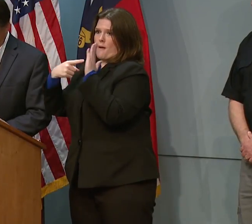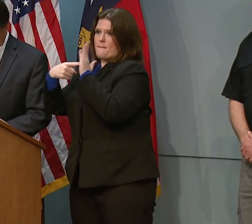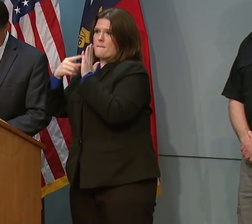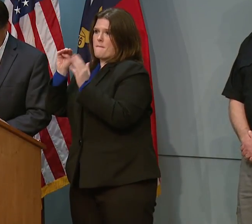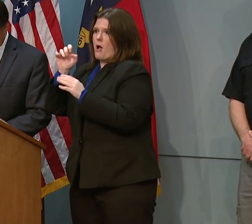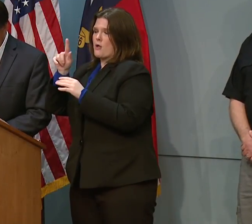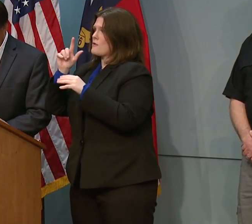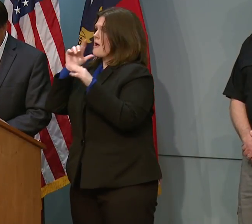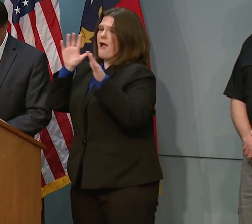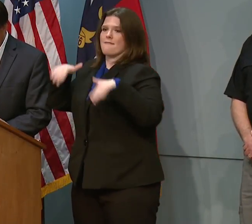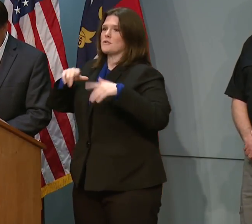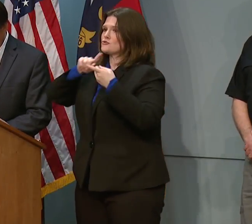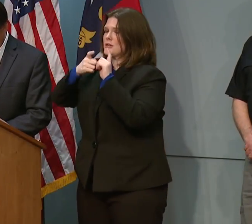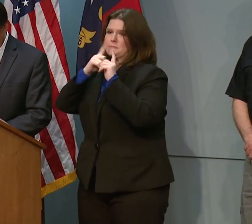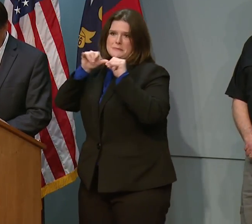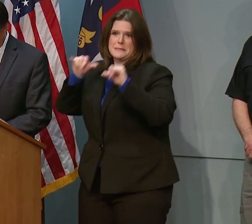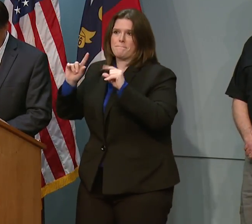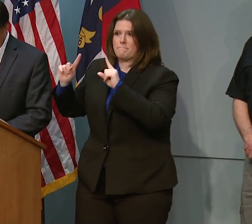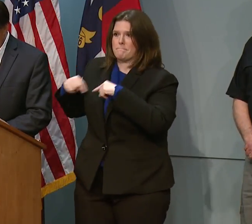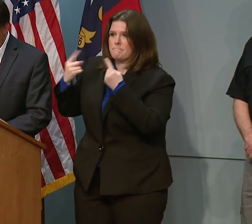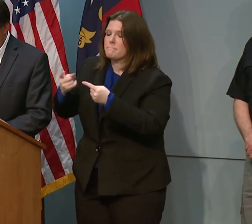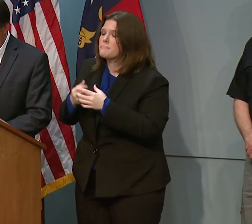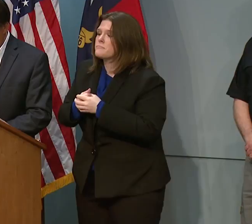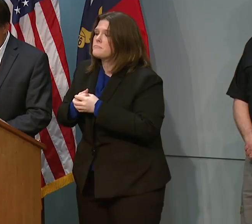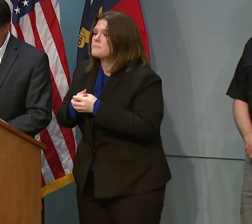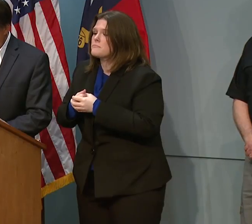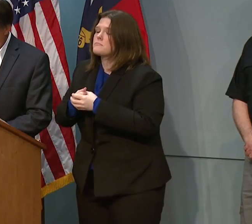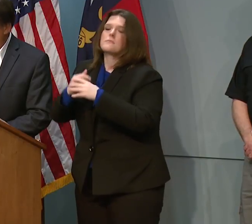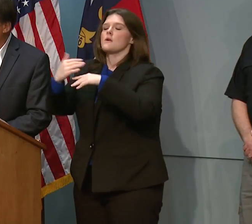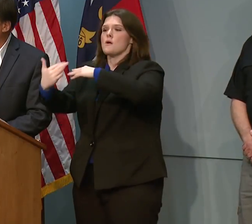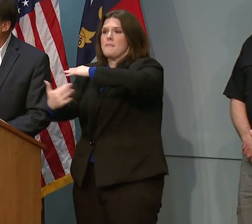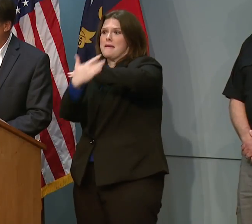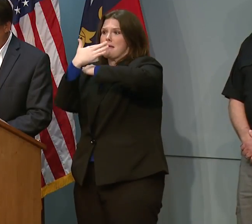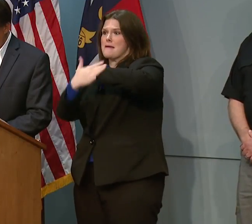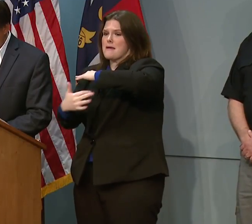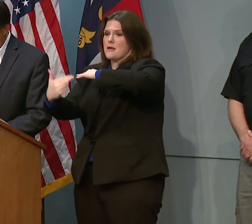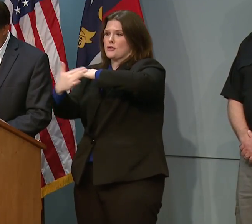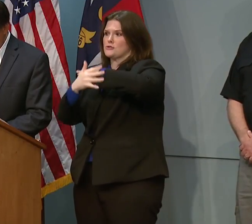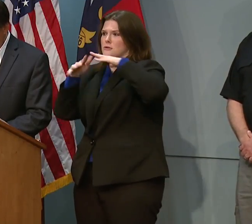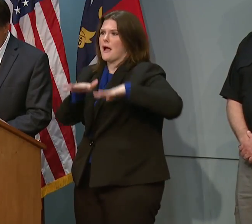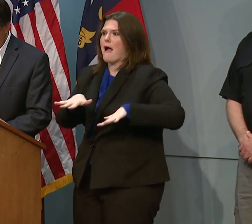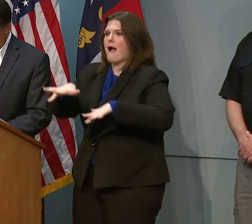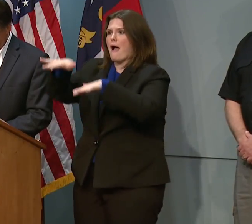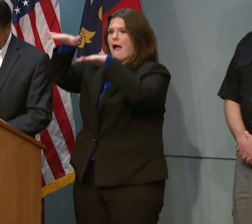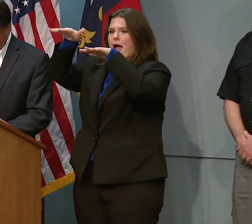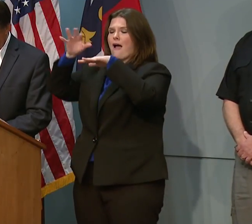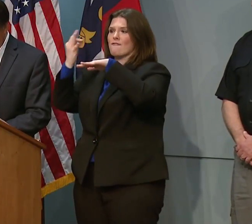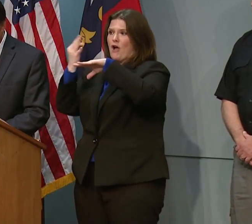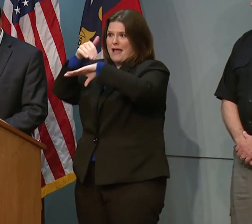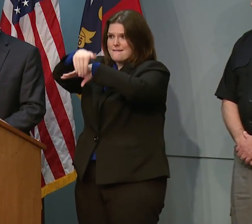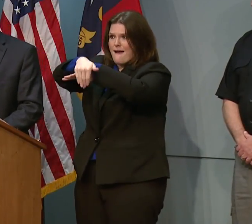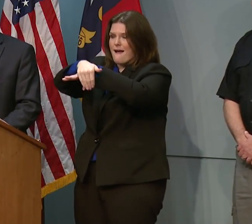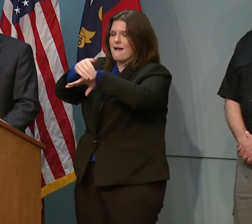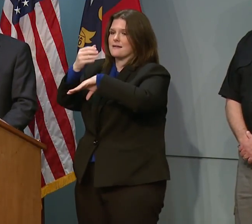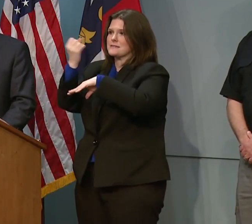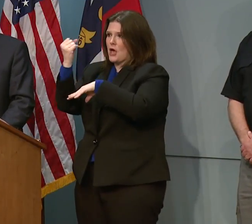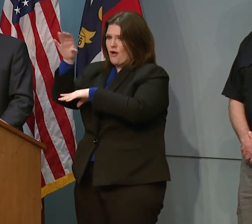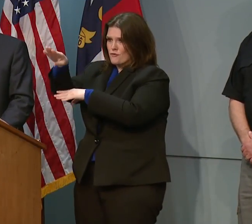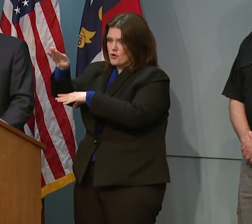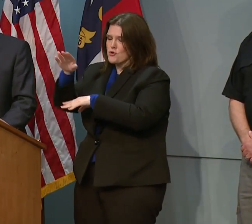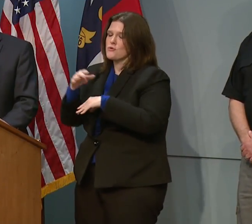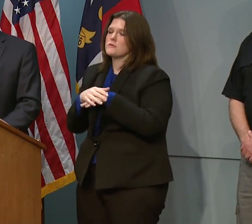not changing at this point in time. The storm surge will be the highest with a high tide Friday night and early Saturday afternoon.